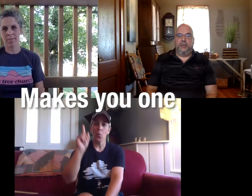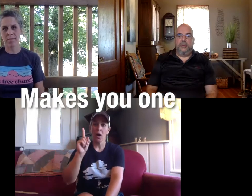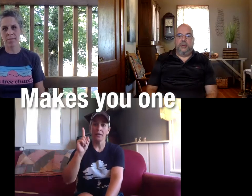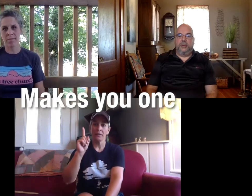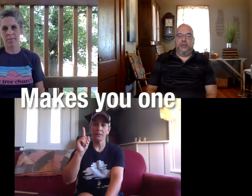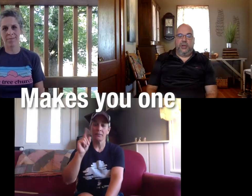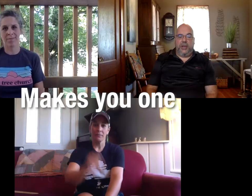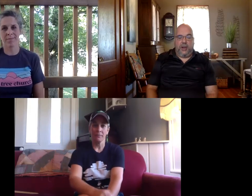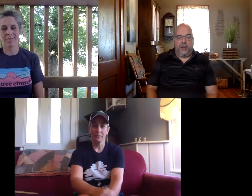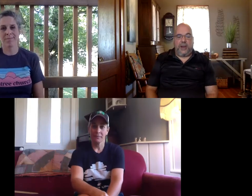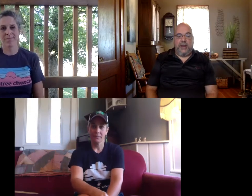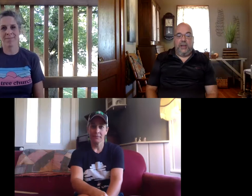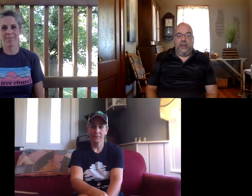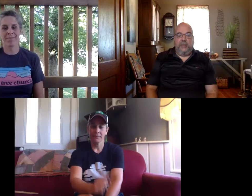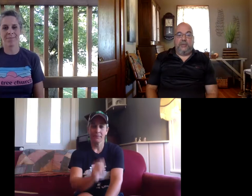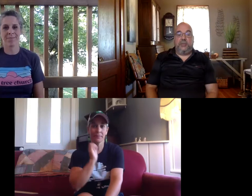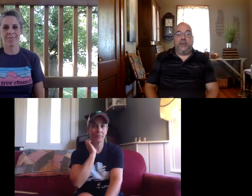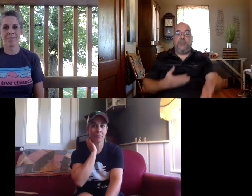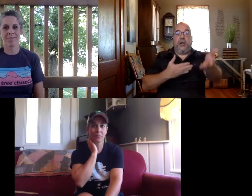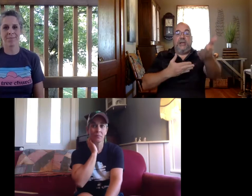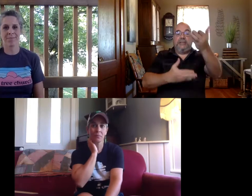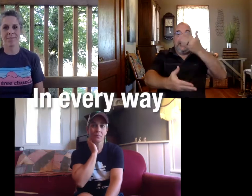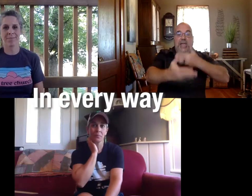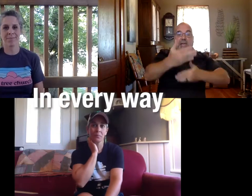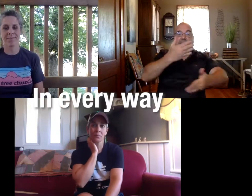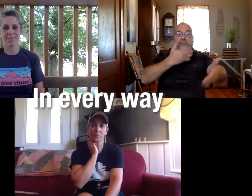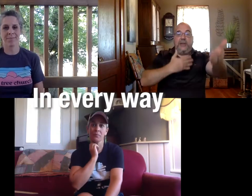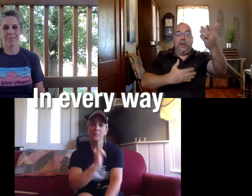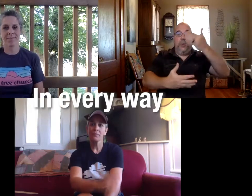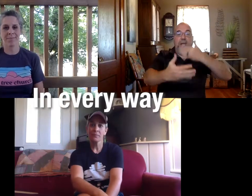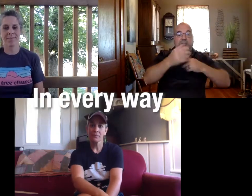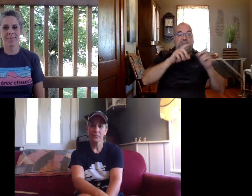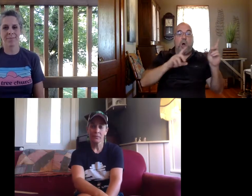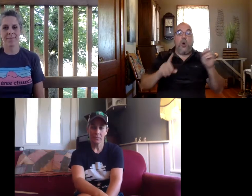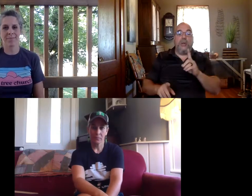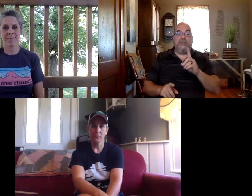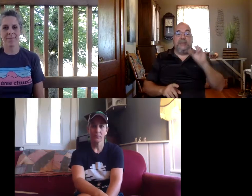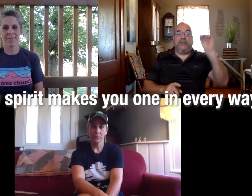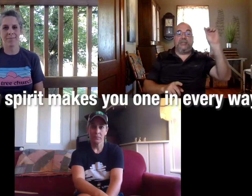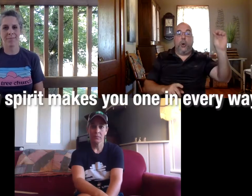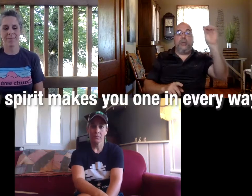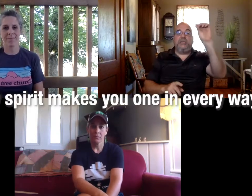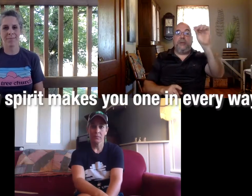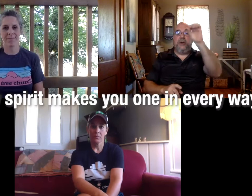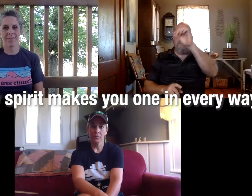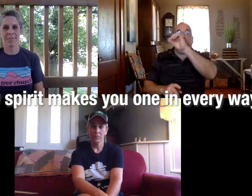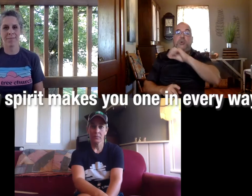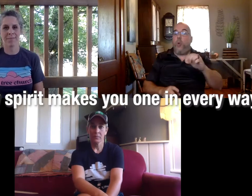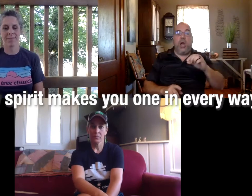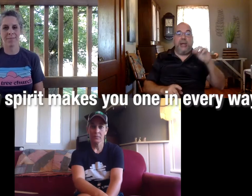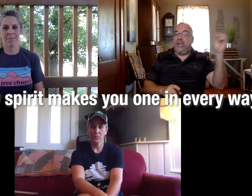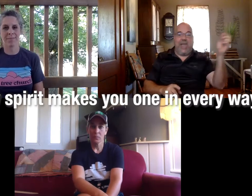one good all right so the next part is in every place that's all one sentence the holy spirit